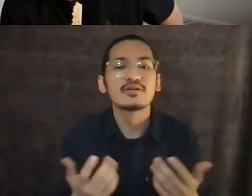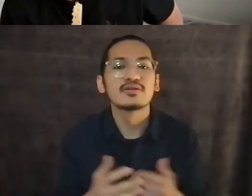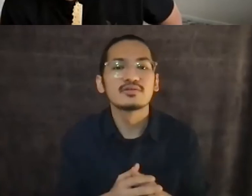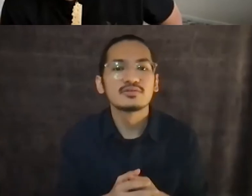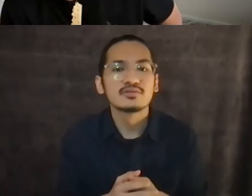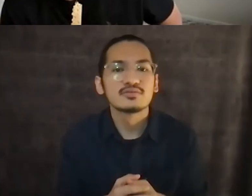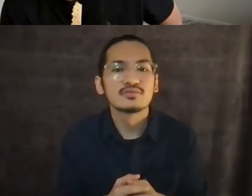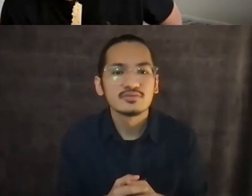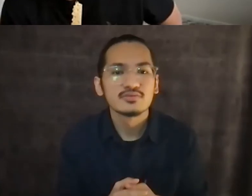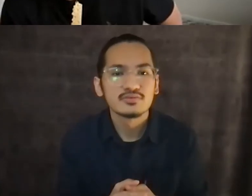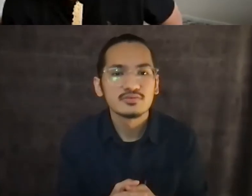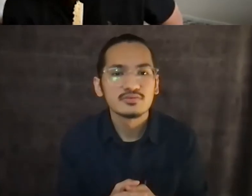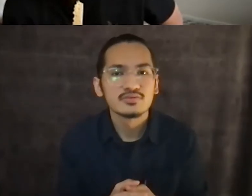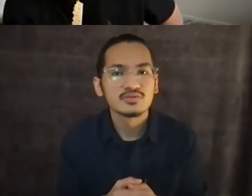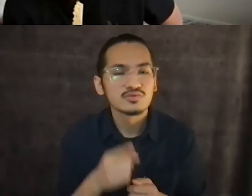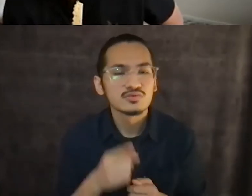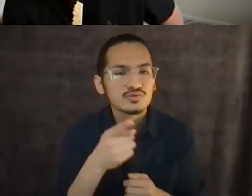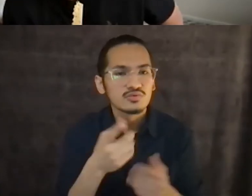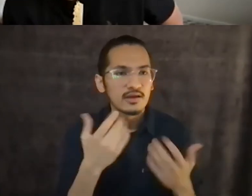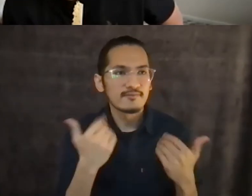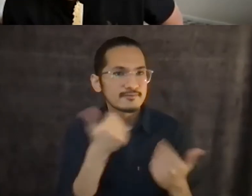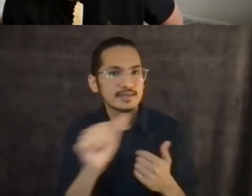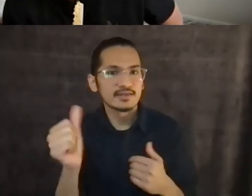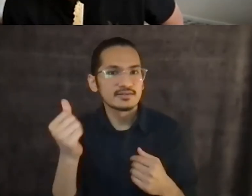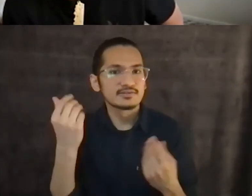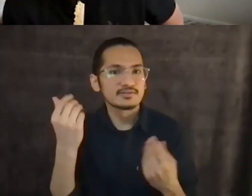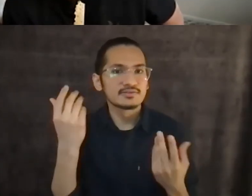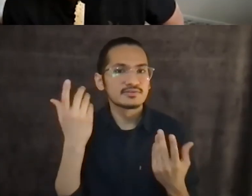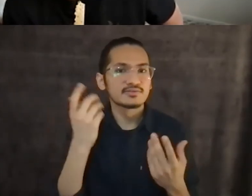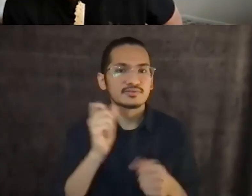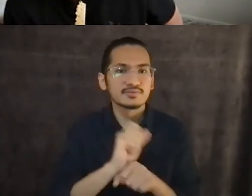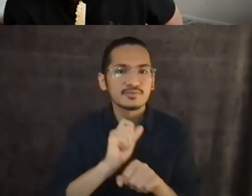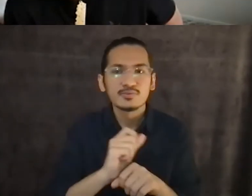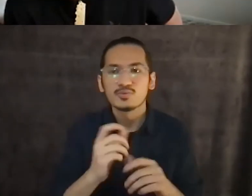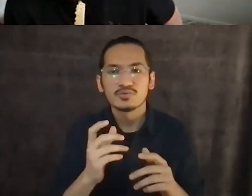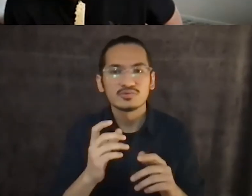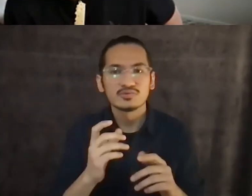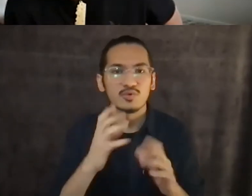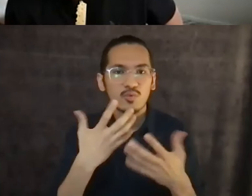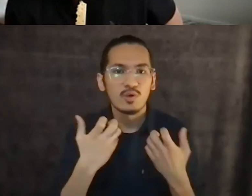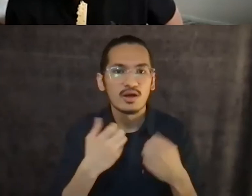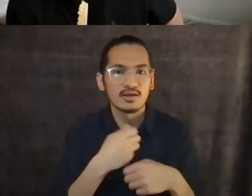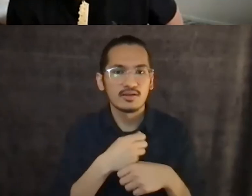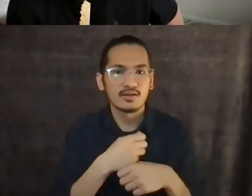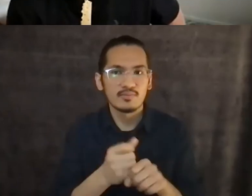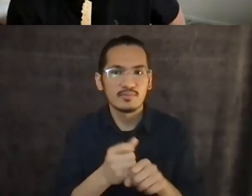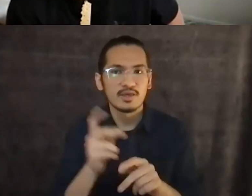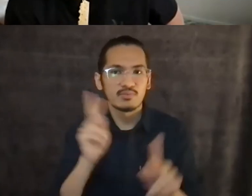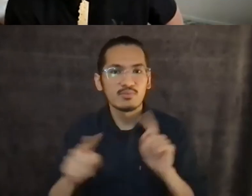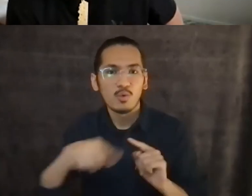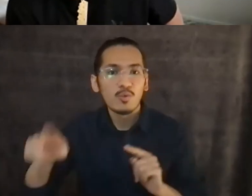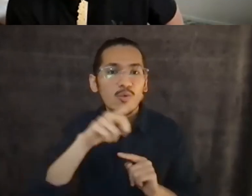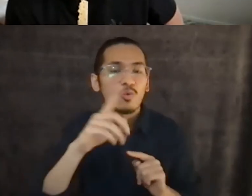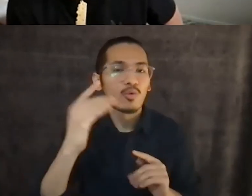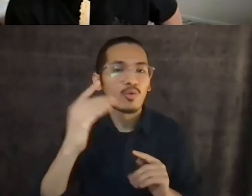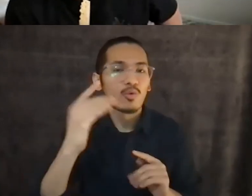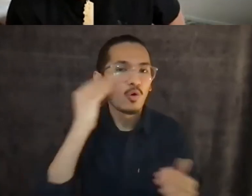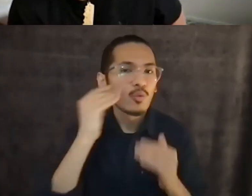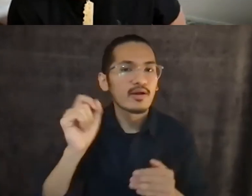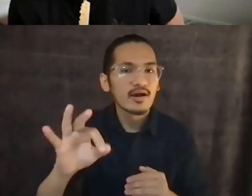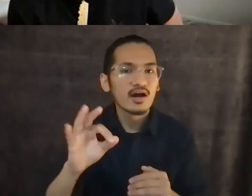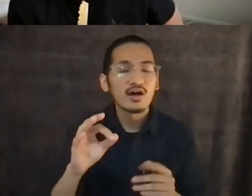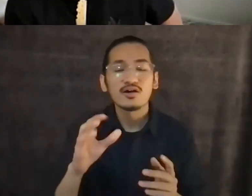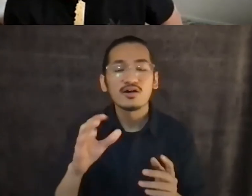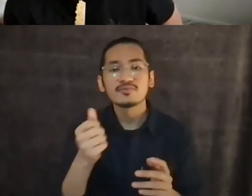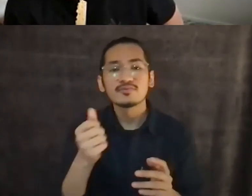audiences aware of um whose work has inspired your own and i'd love to hear from both of you if there are a couple of names that you'd